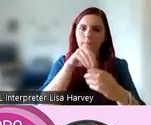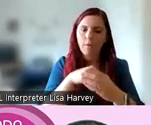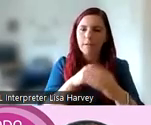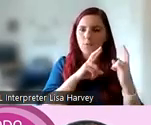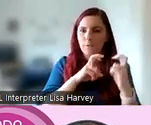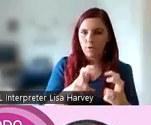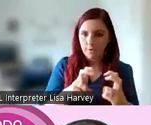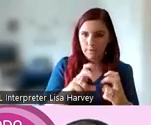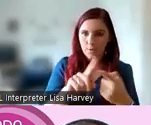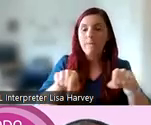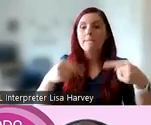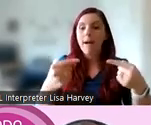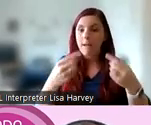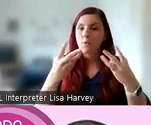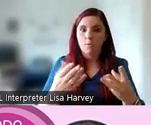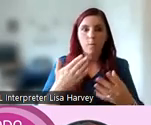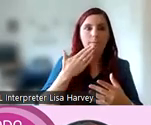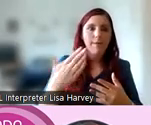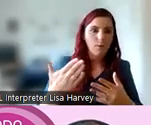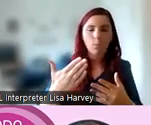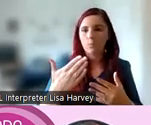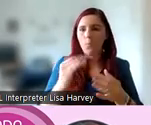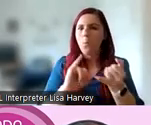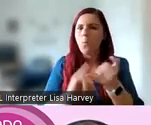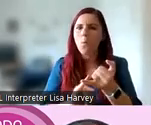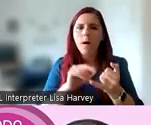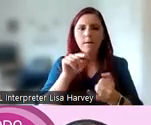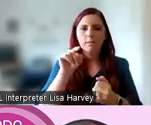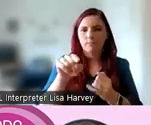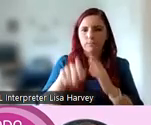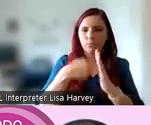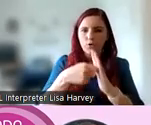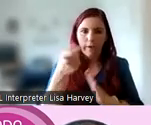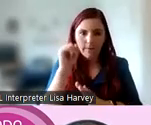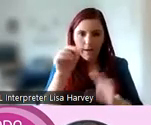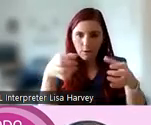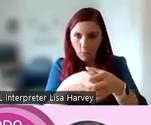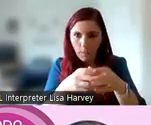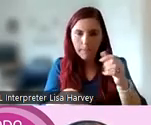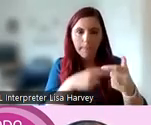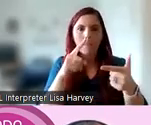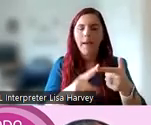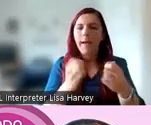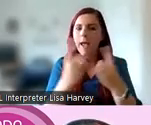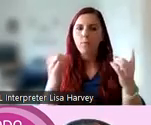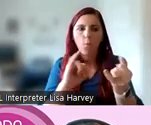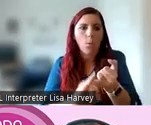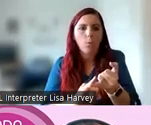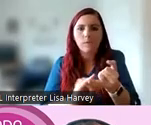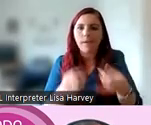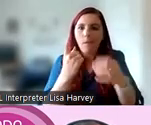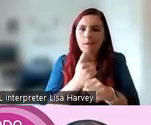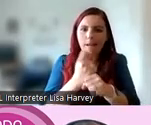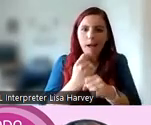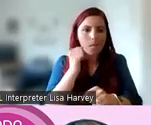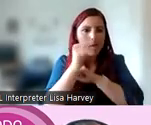So finally, I just want to express a very sincere thank you to our project advisory group and to everyone who gave their time and expertise